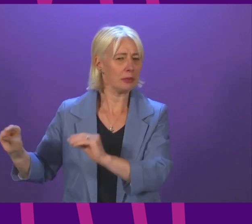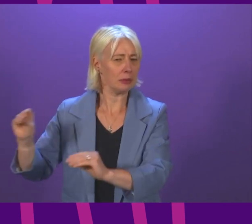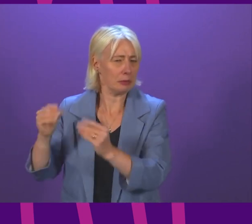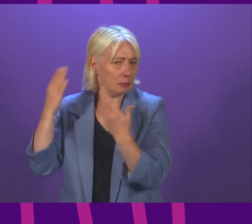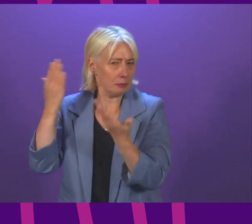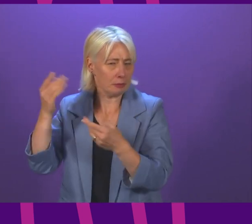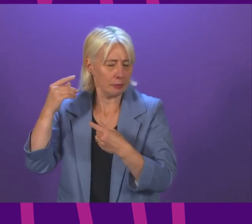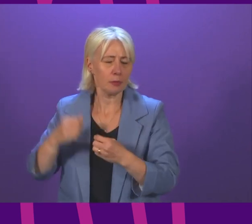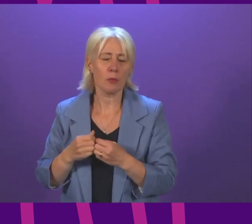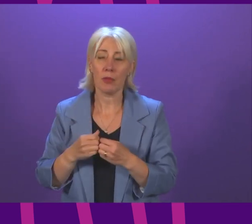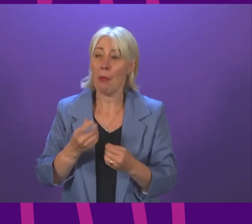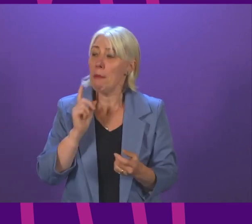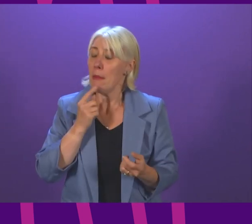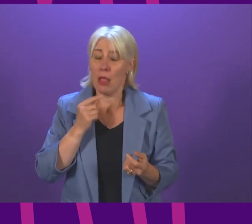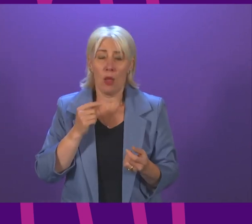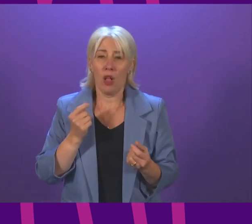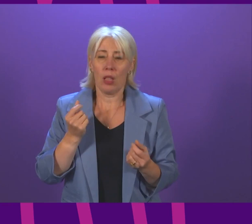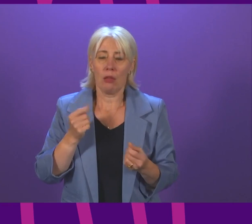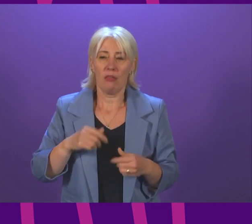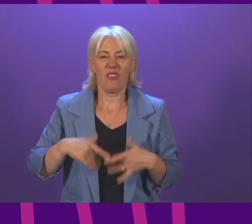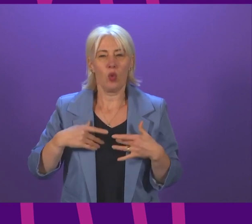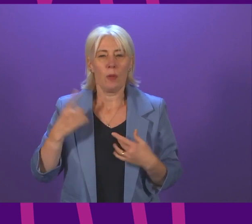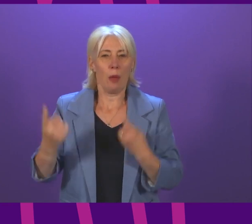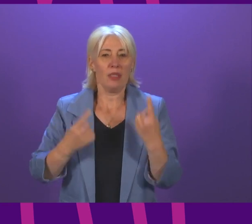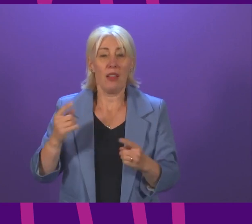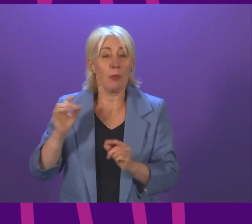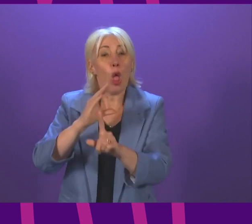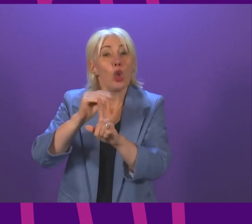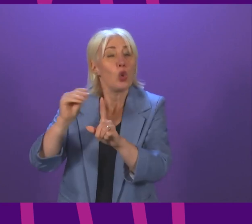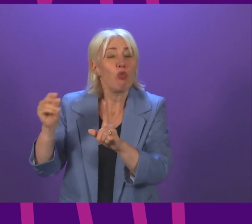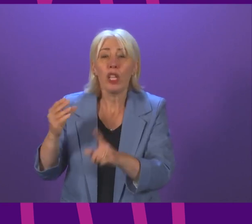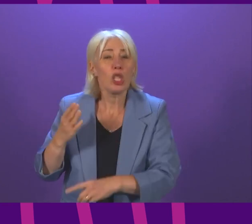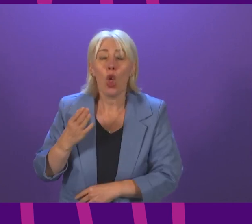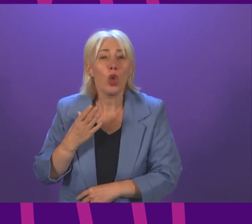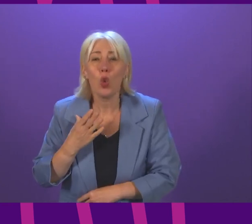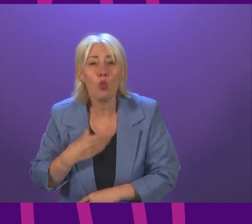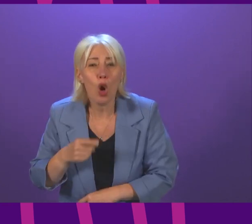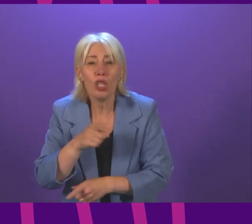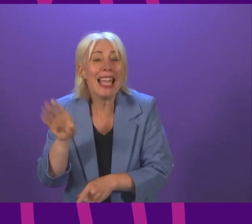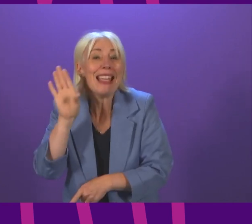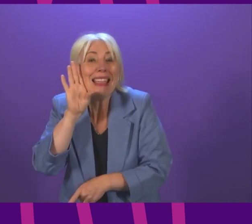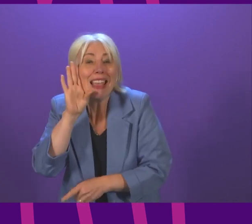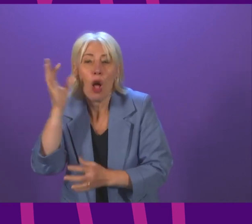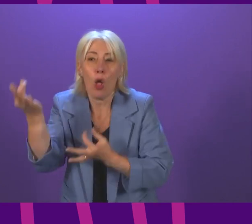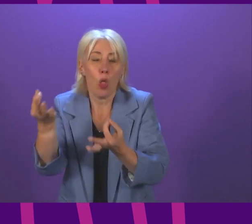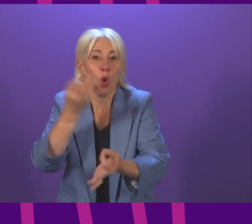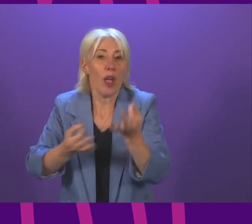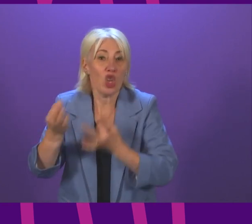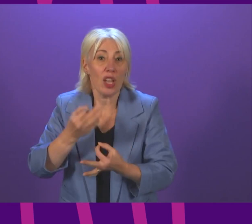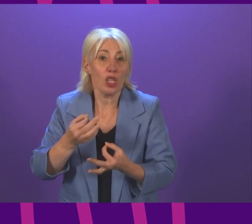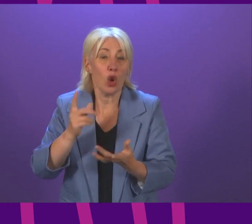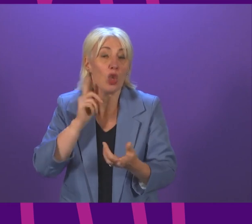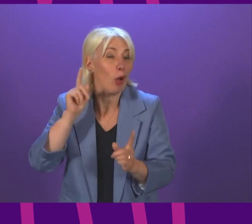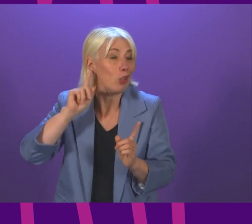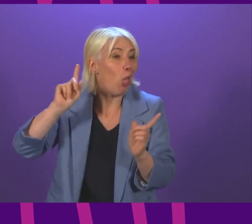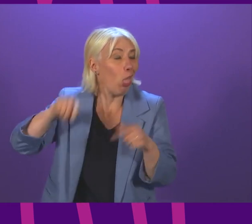own conclusions presiding officer the Tories don't want people to hear these questions because they hope people will not see the damage